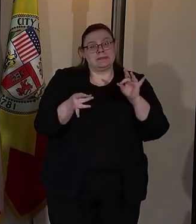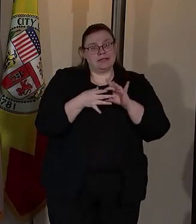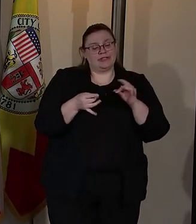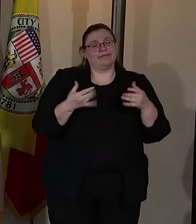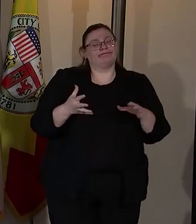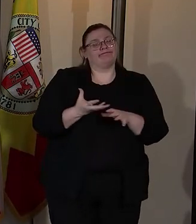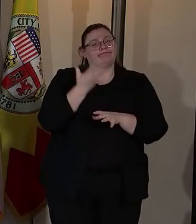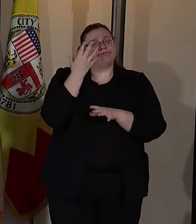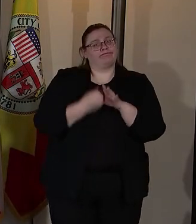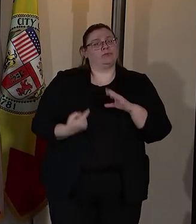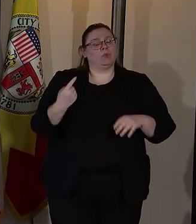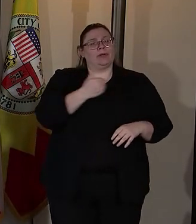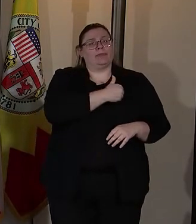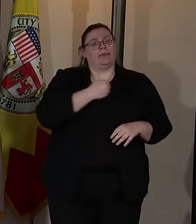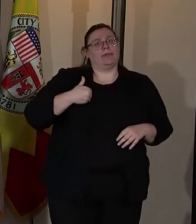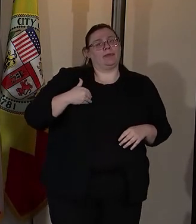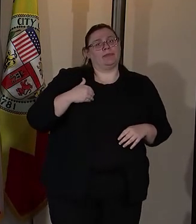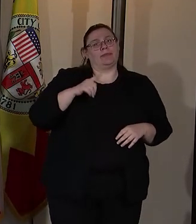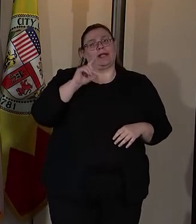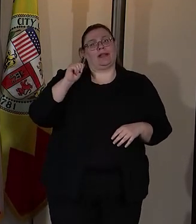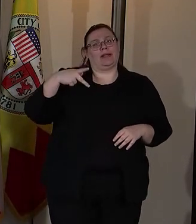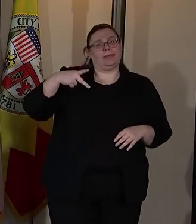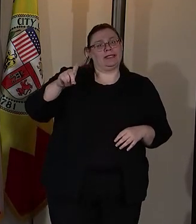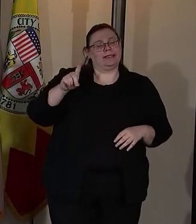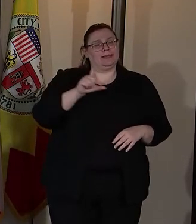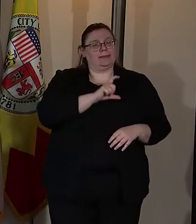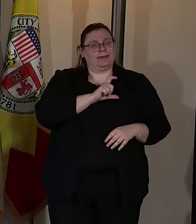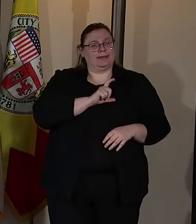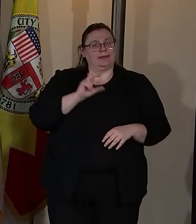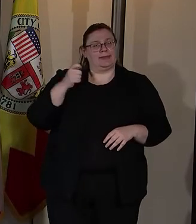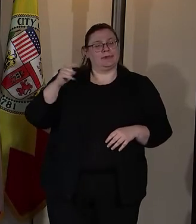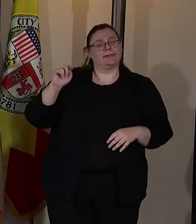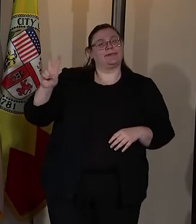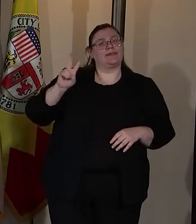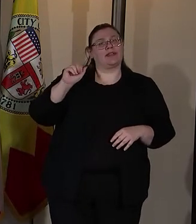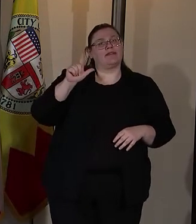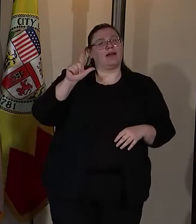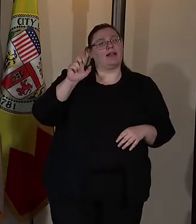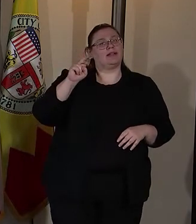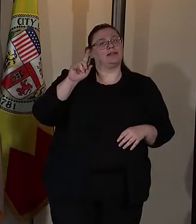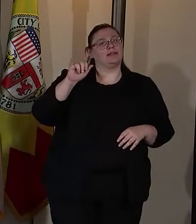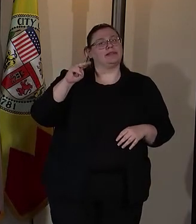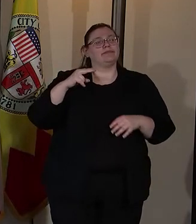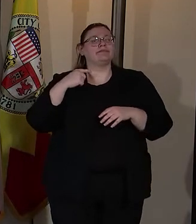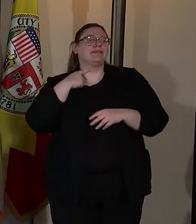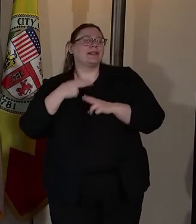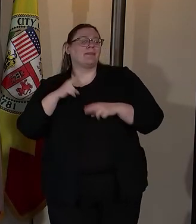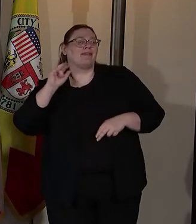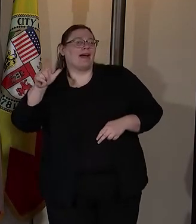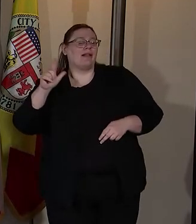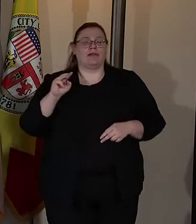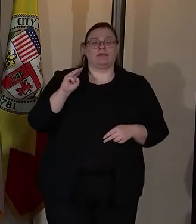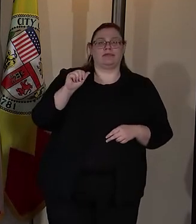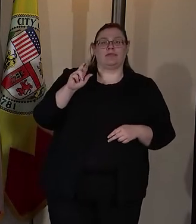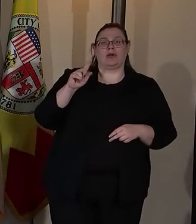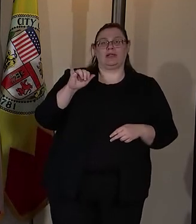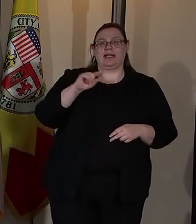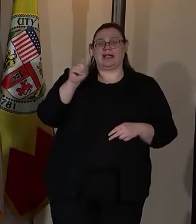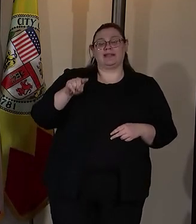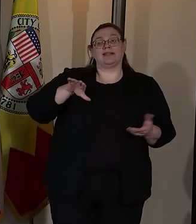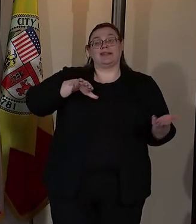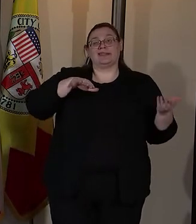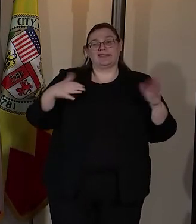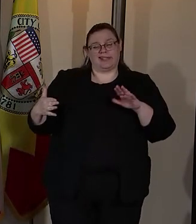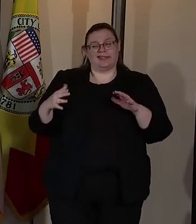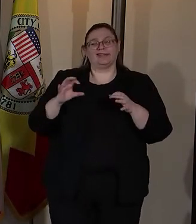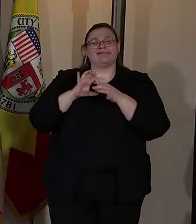lost a member of the Los Angeles Police Department. Valentin Val Martinez who died of complications due